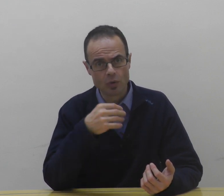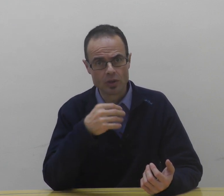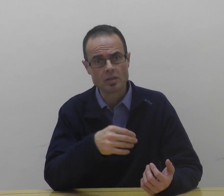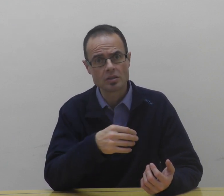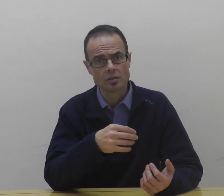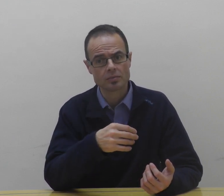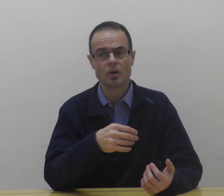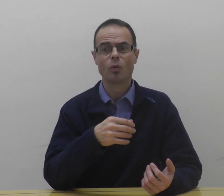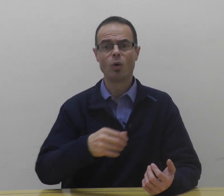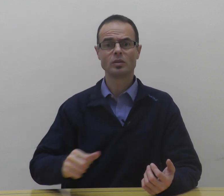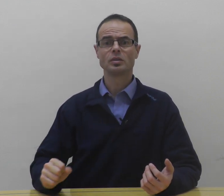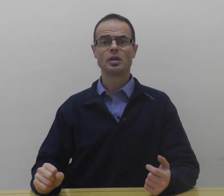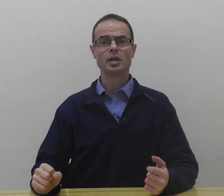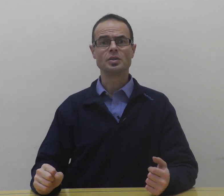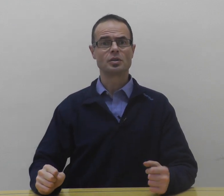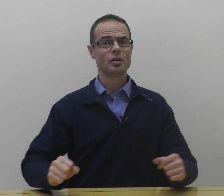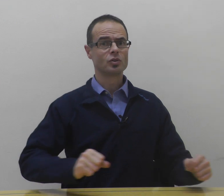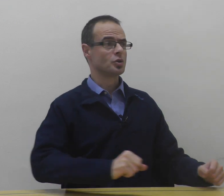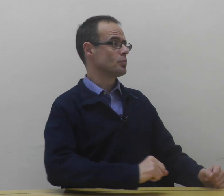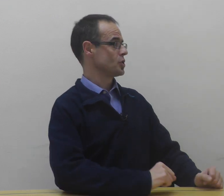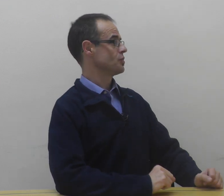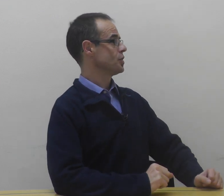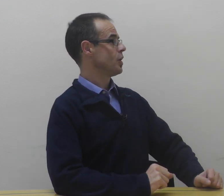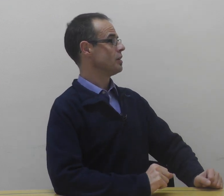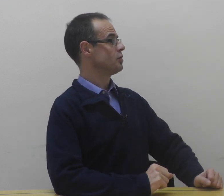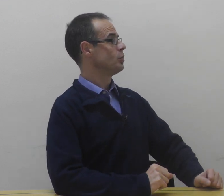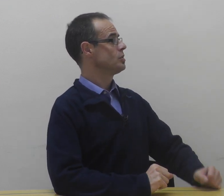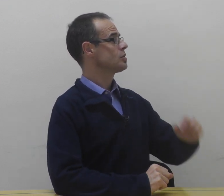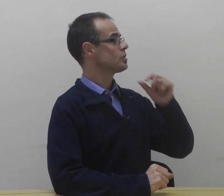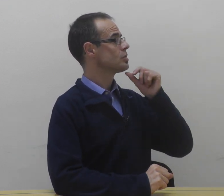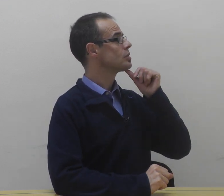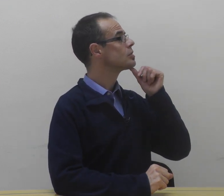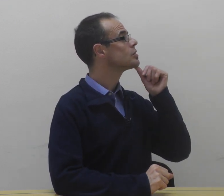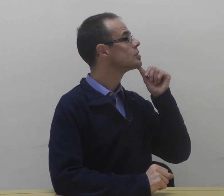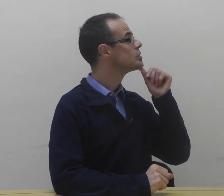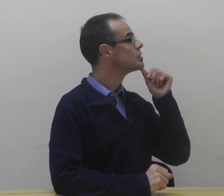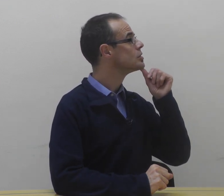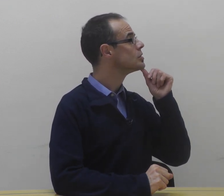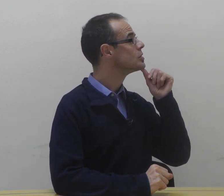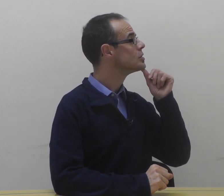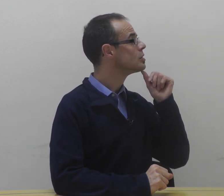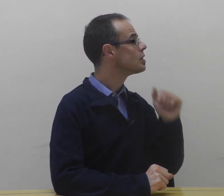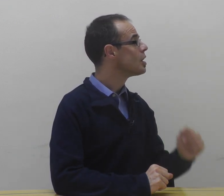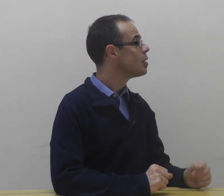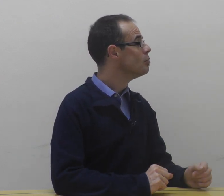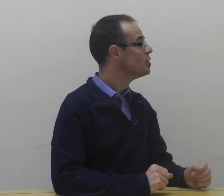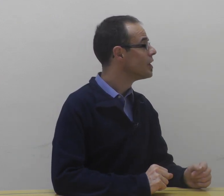with this. One is, of course, posturing your head forwards, moving